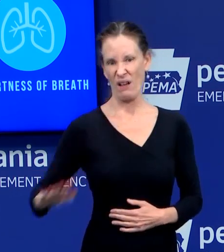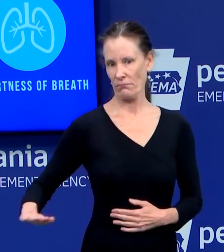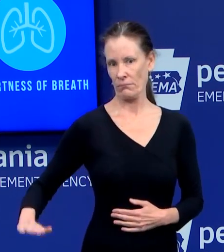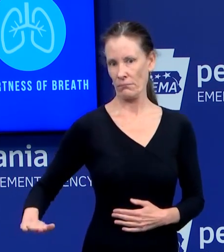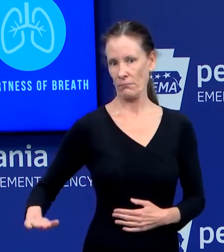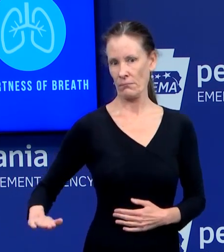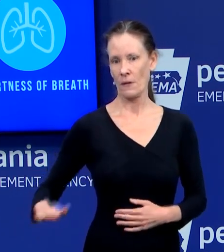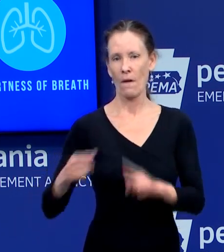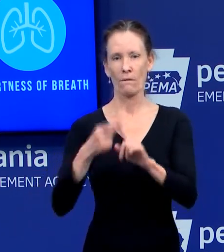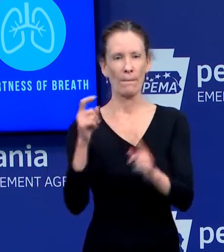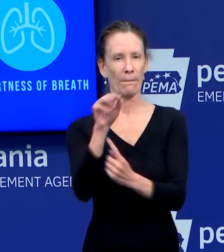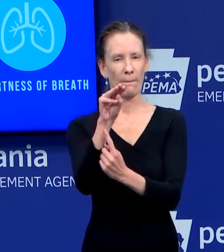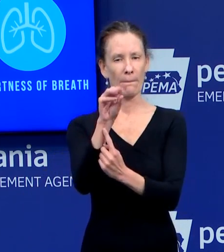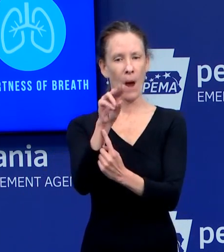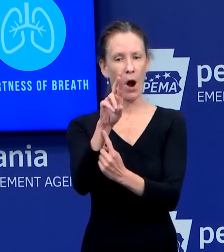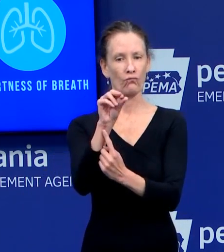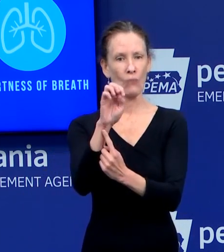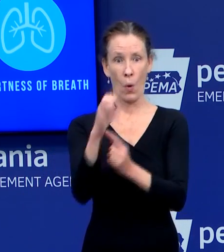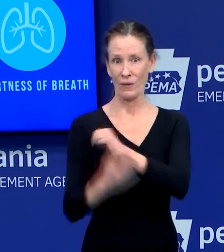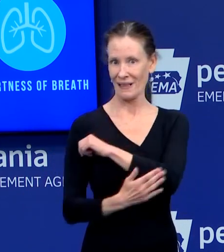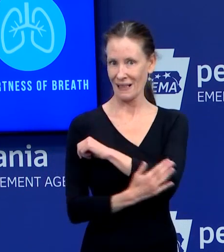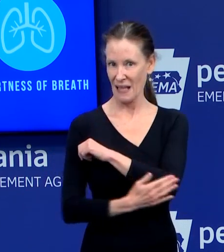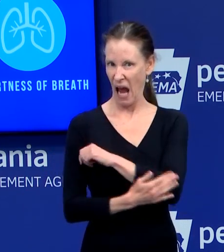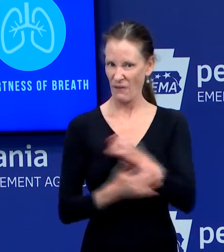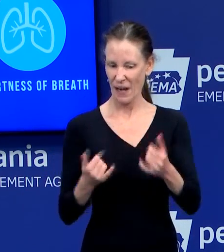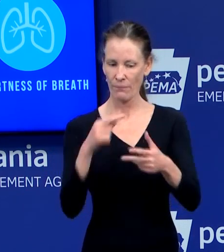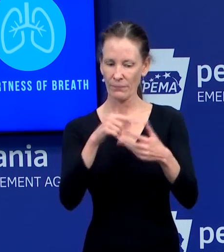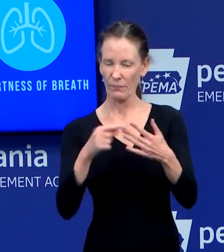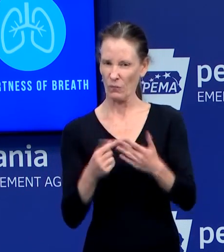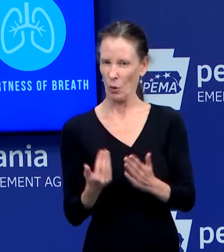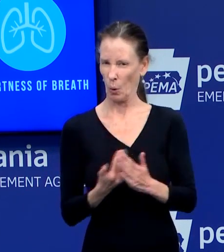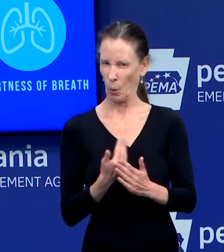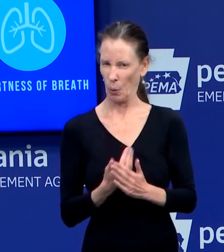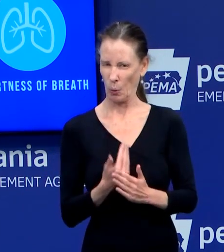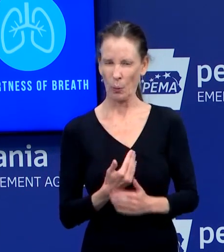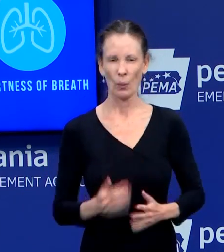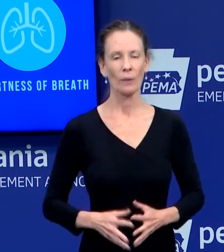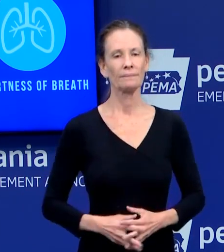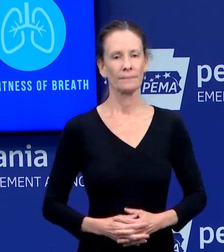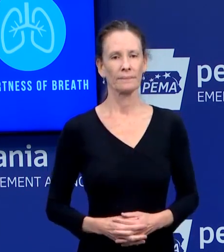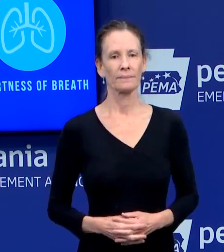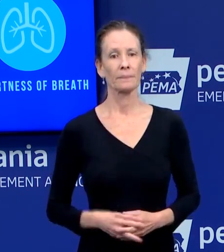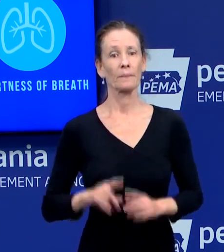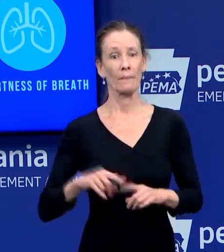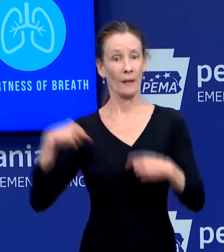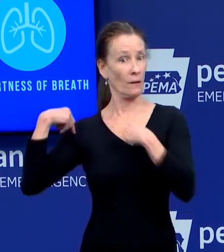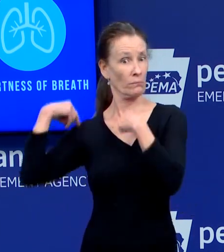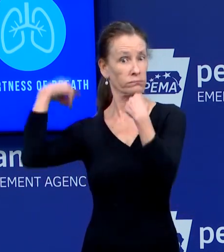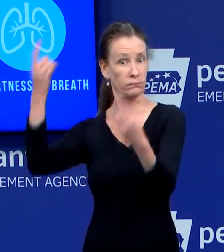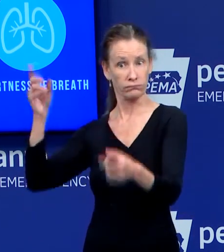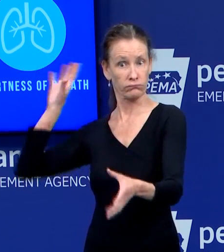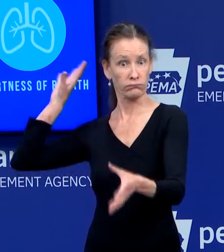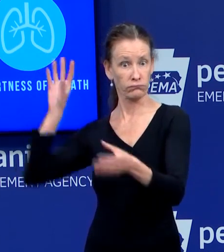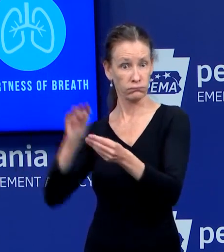To date, there have been more than 300 Pennsylvanians who have been identified for testing.